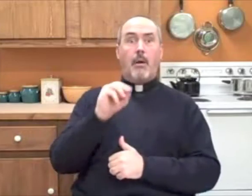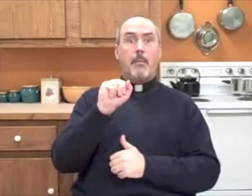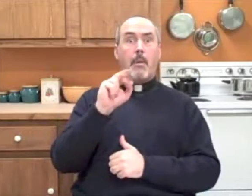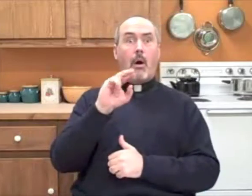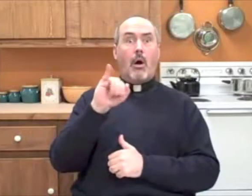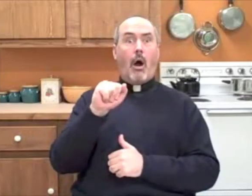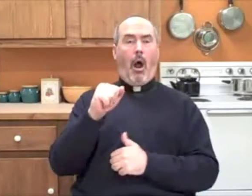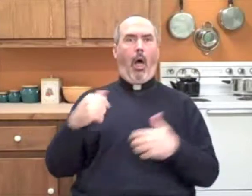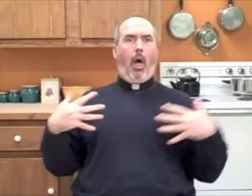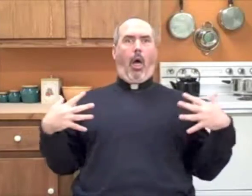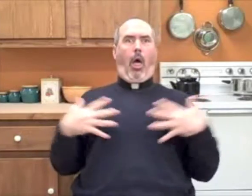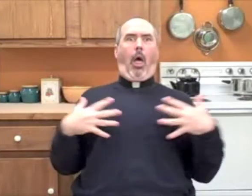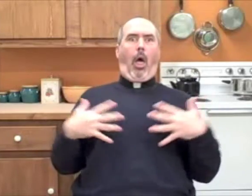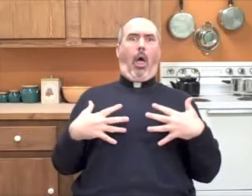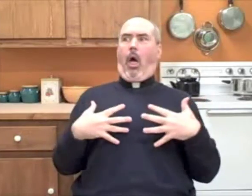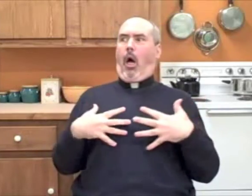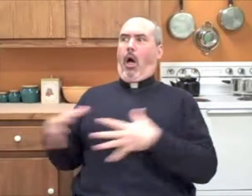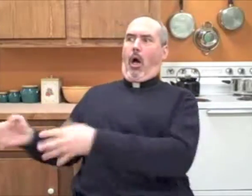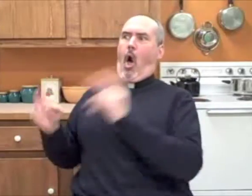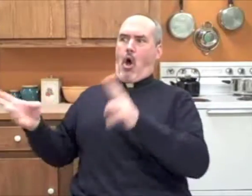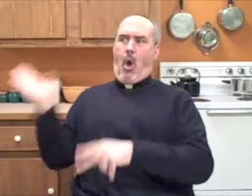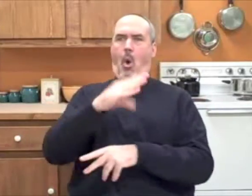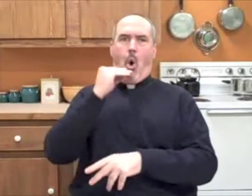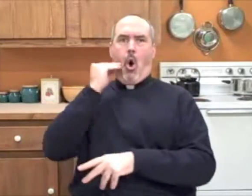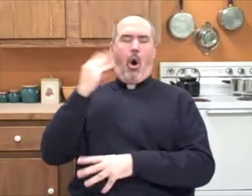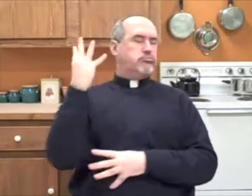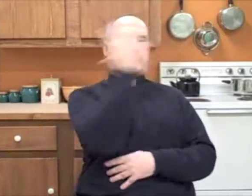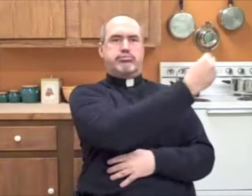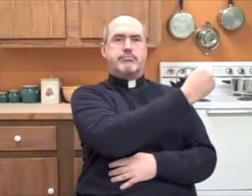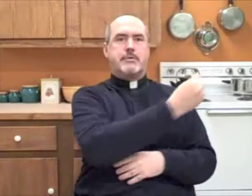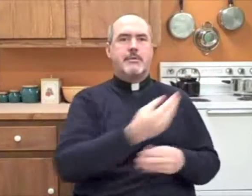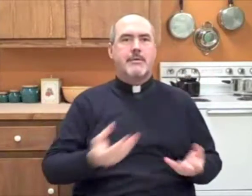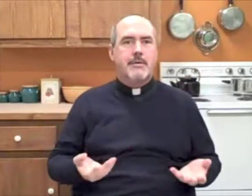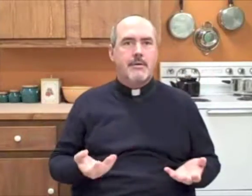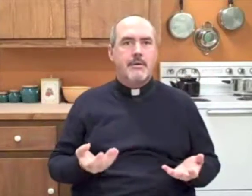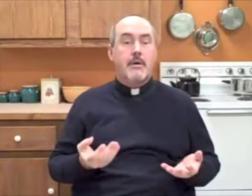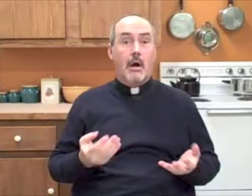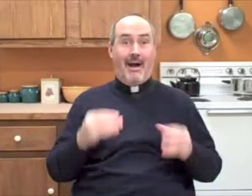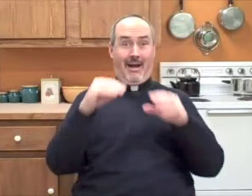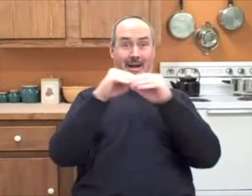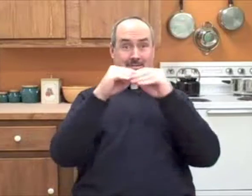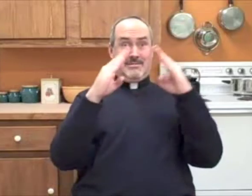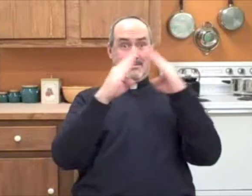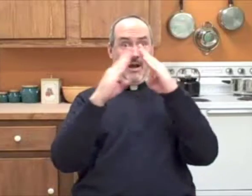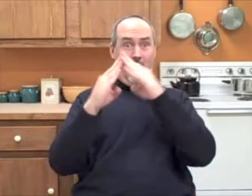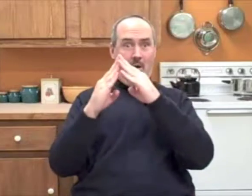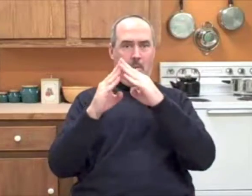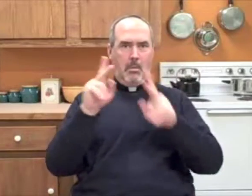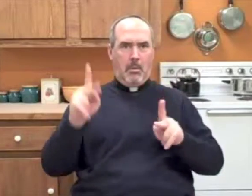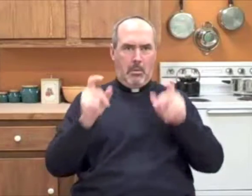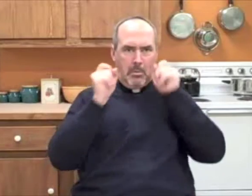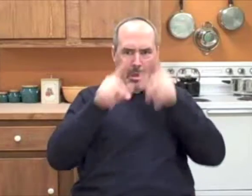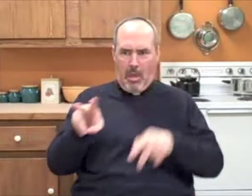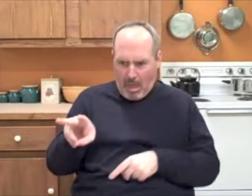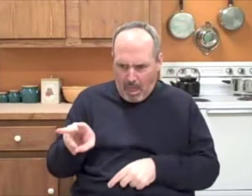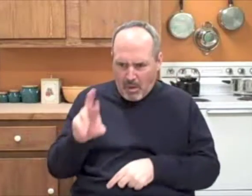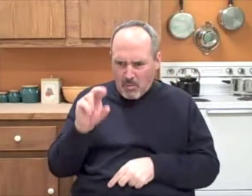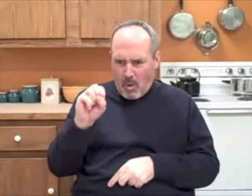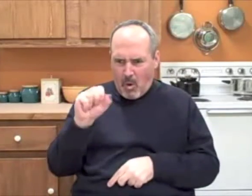mother about a woman and a young boy in the cave Maria grabbed up Rosa and they went back home to their village people